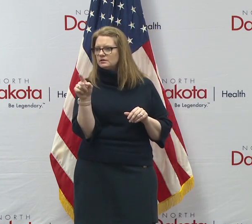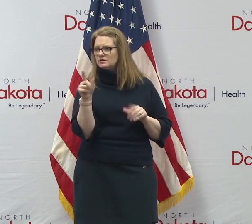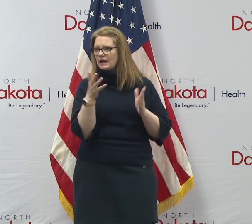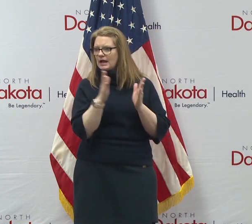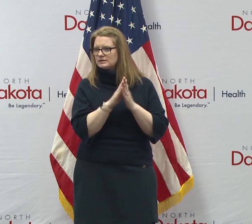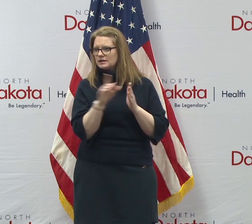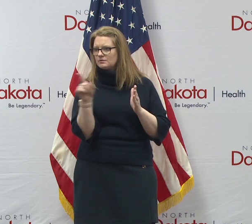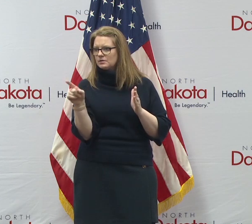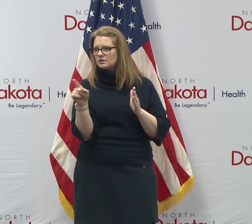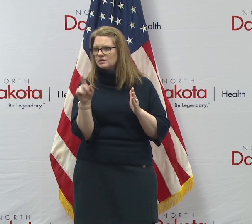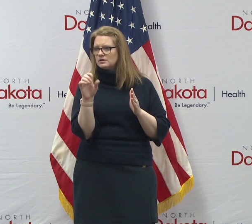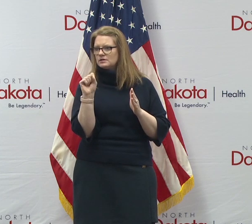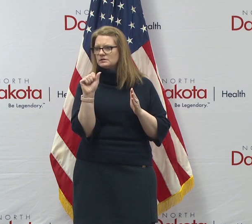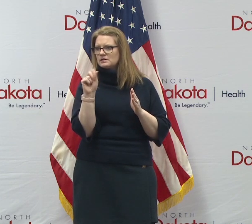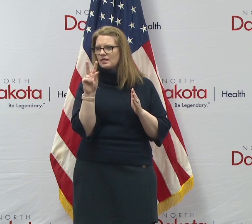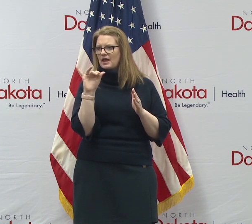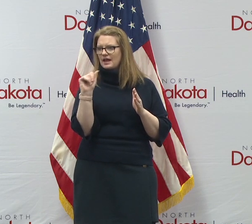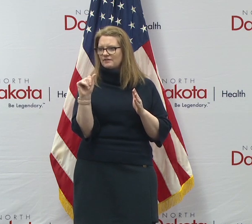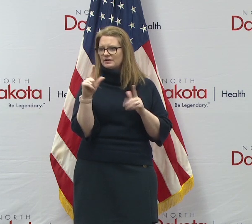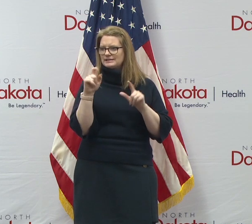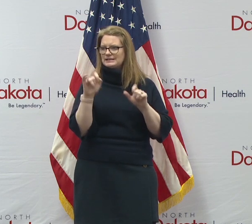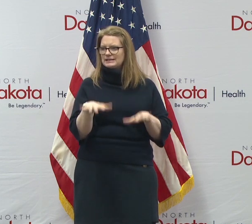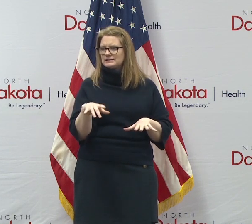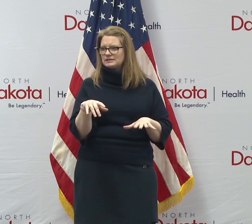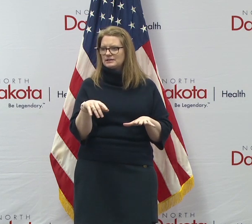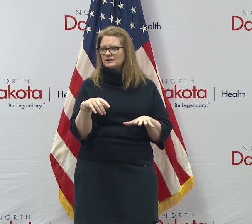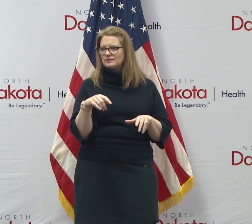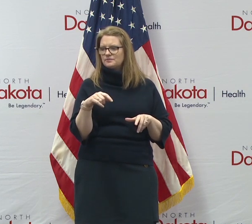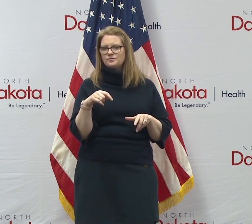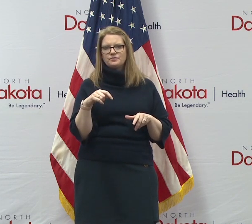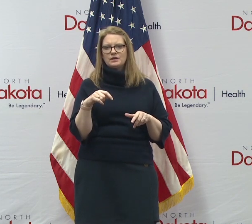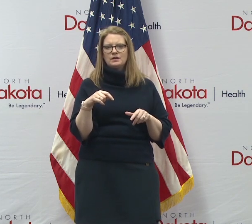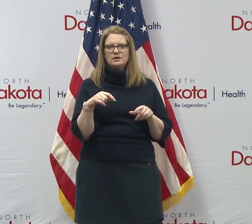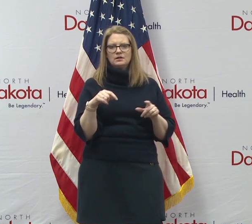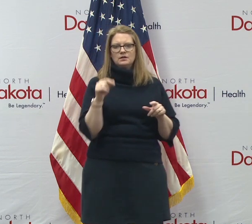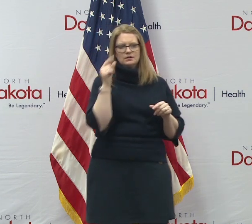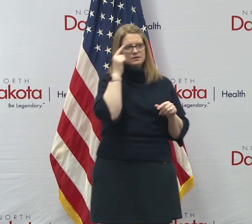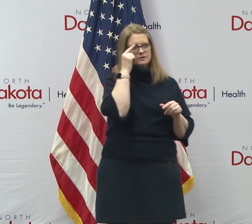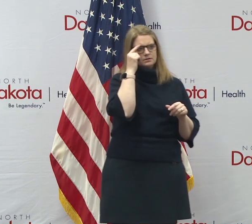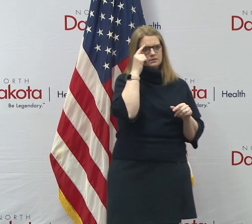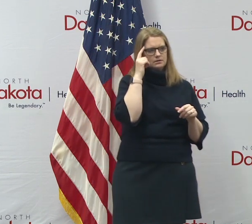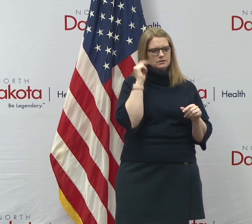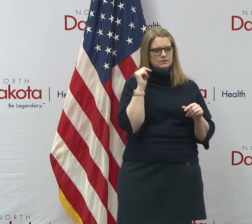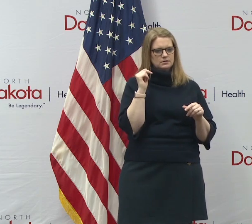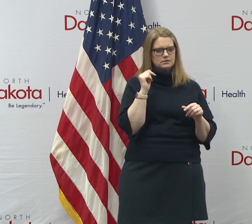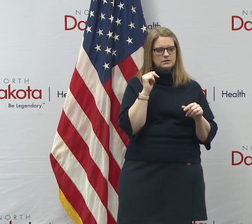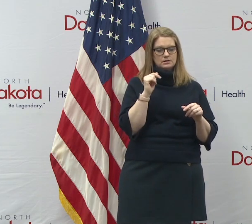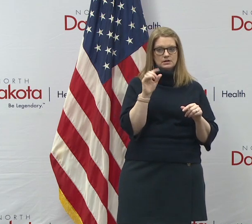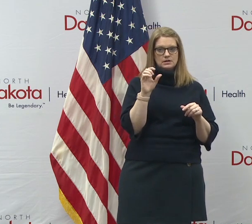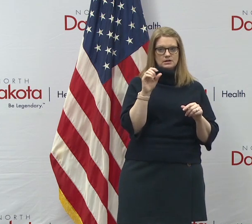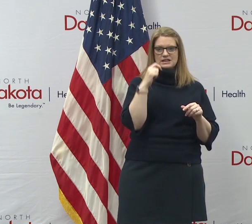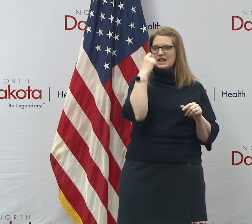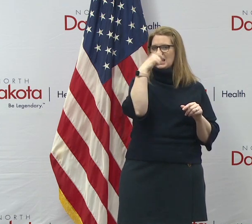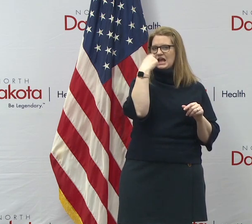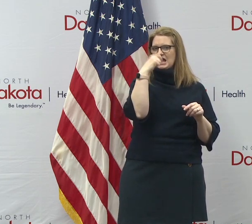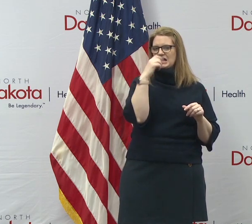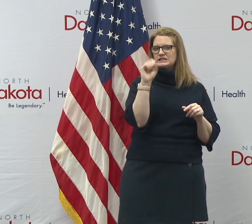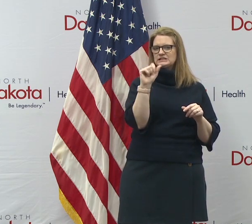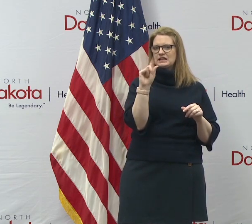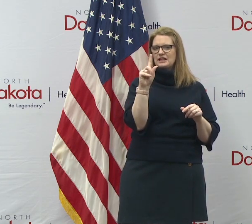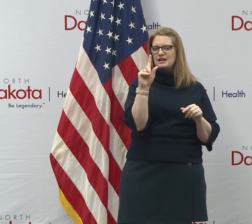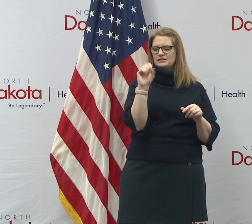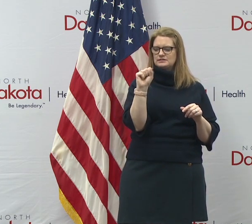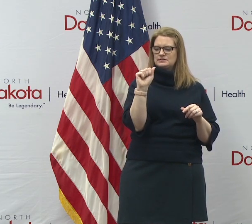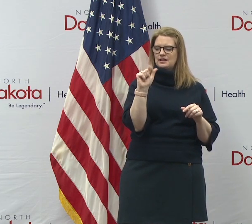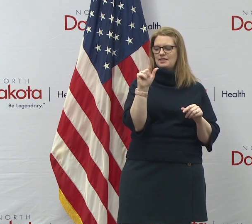asking about the saliva testing. Uh, well, the, the saliva testing, uh, and again,